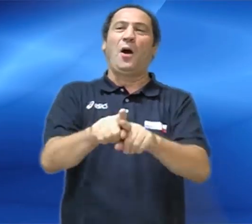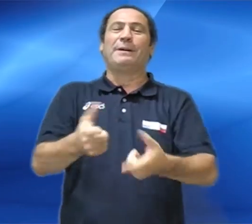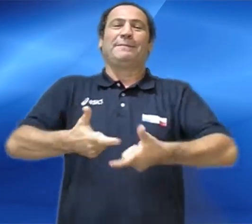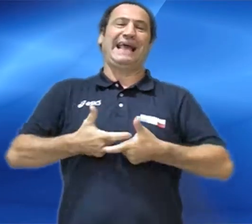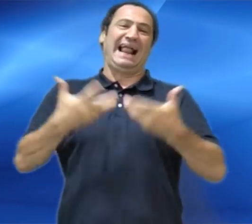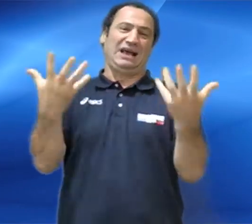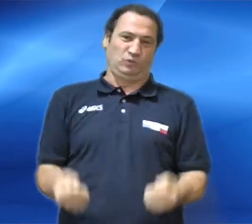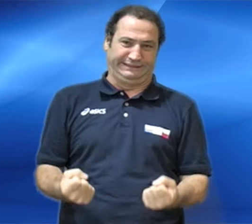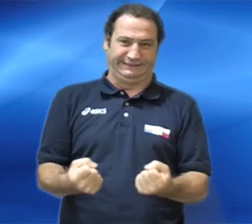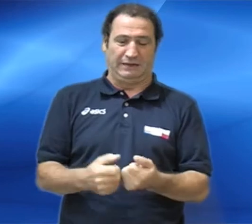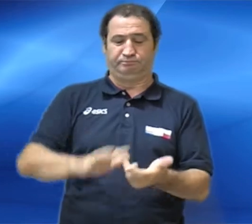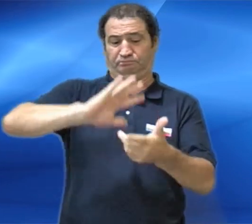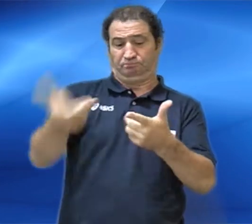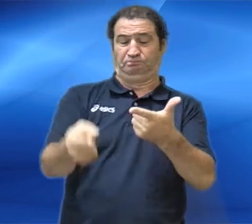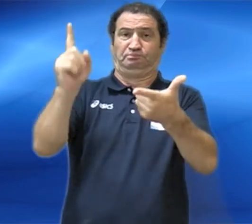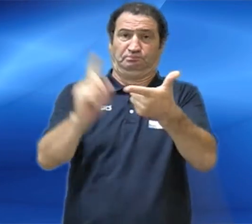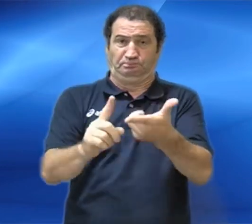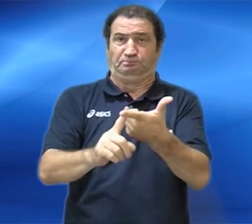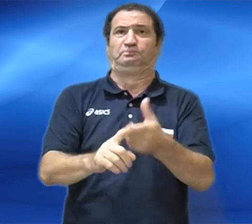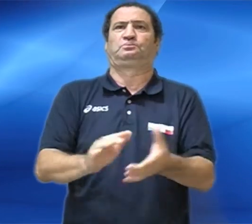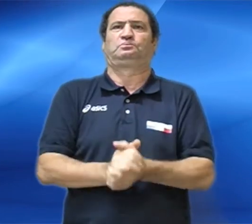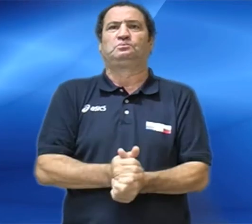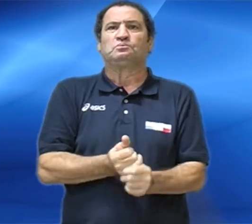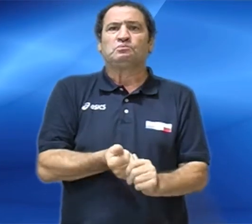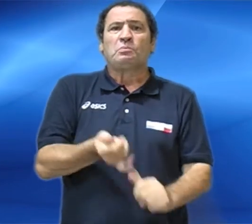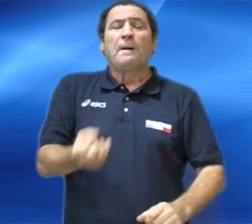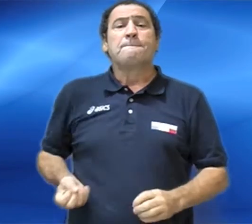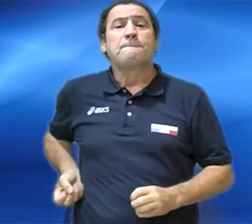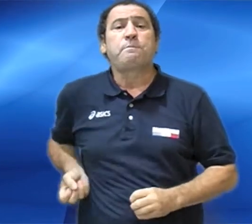hit hit hit hit Mmm.